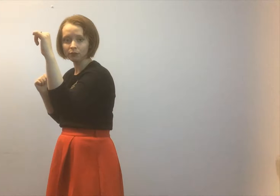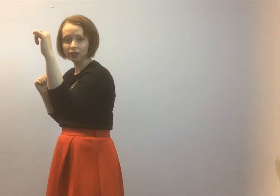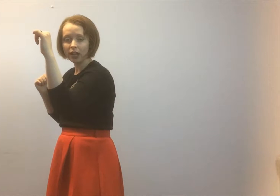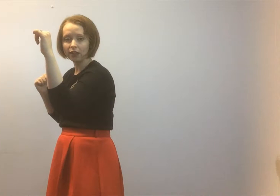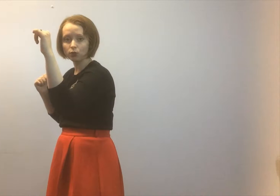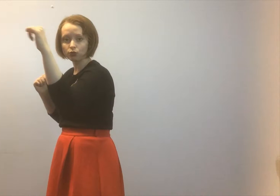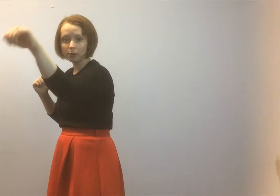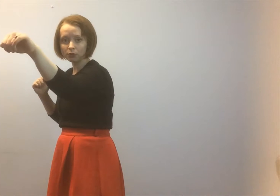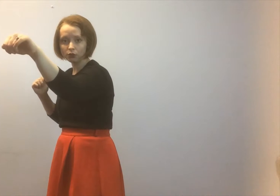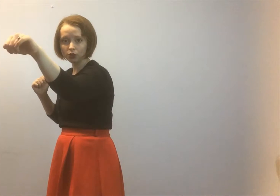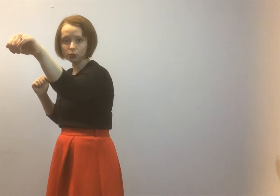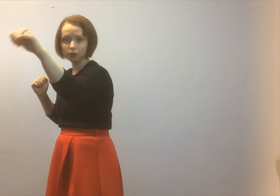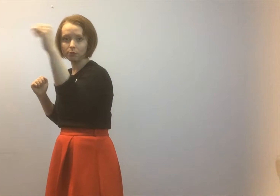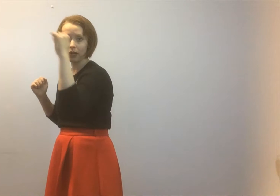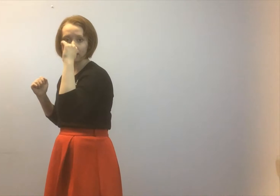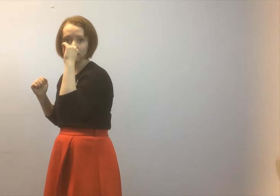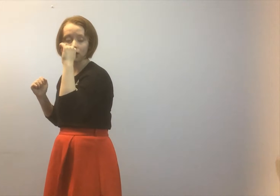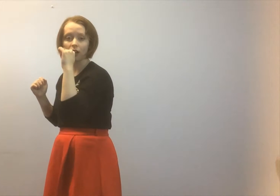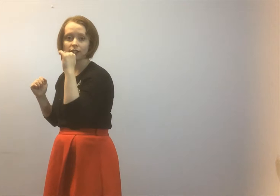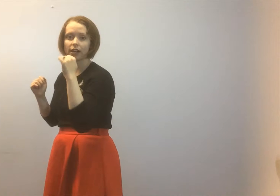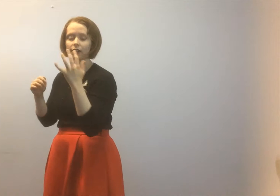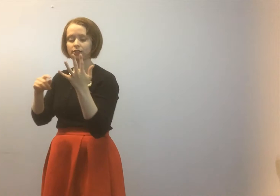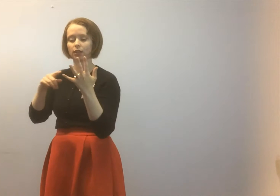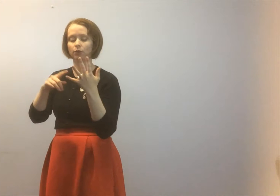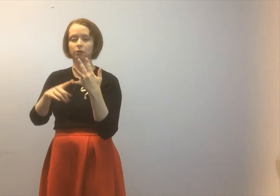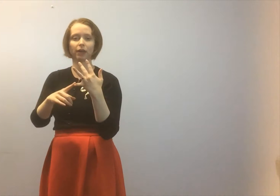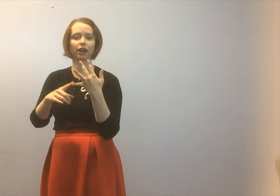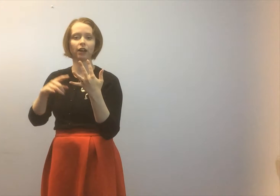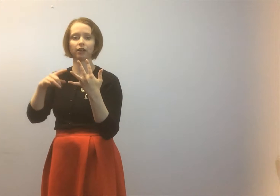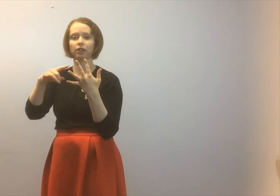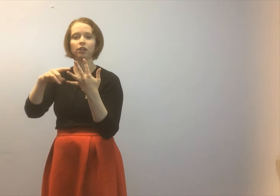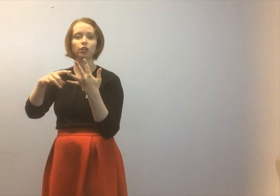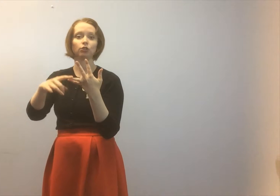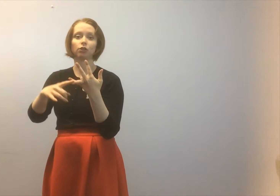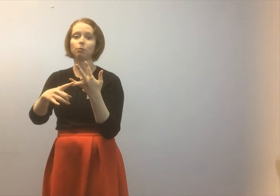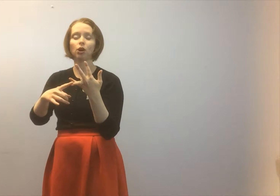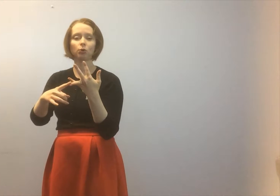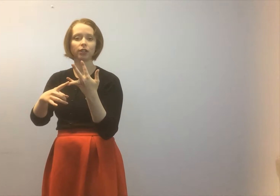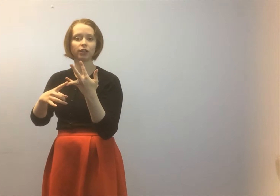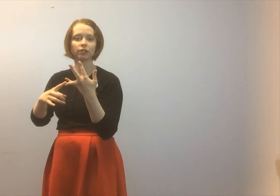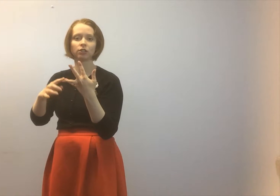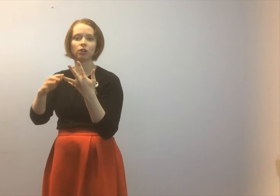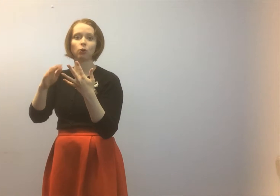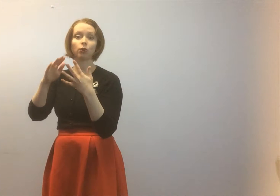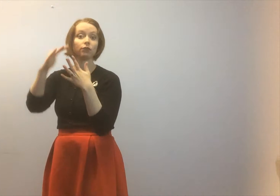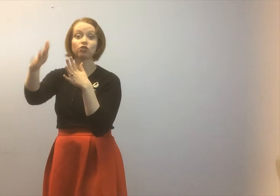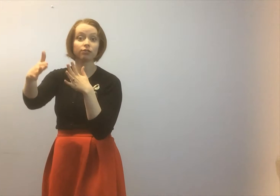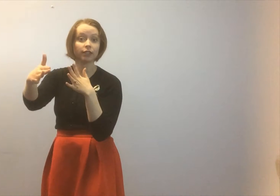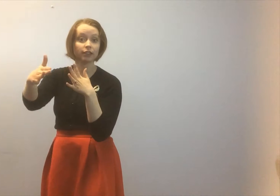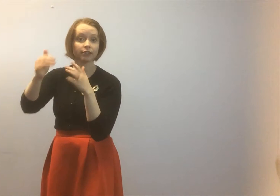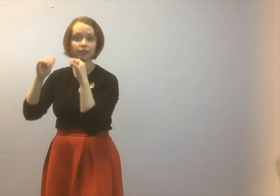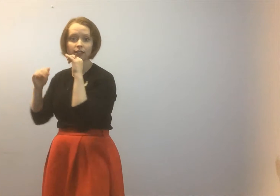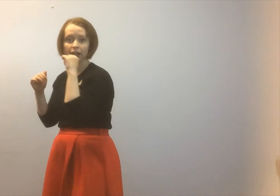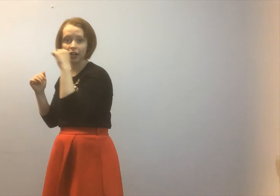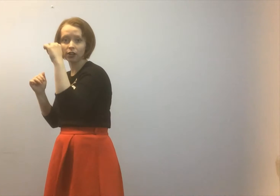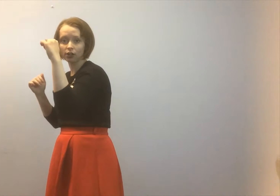and then right before you would make contact say with the bag your opponent or even just in this case the air